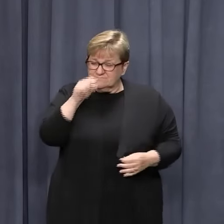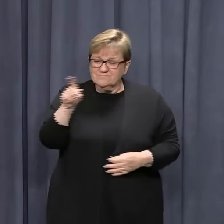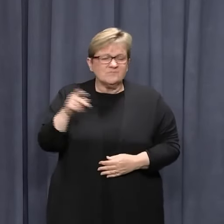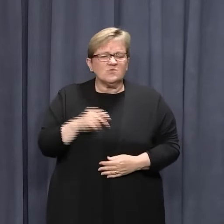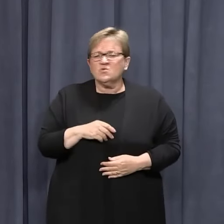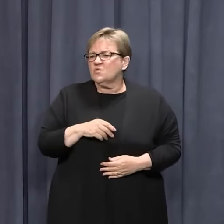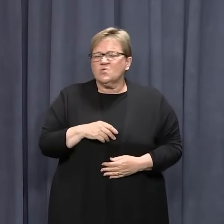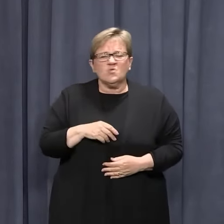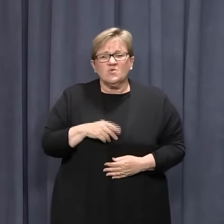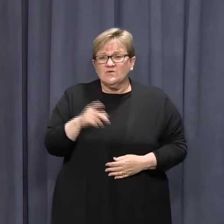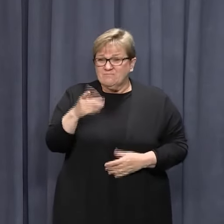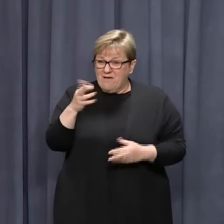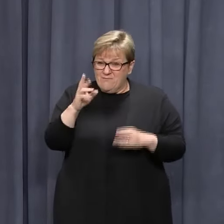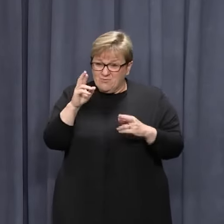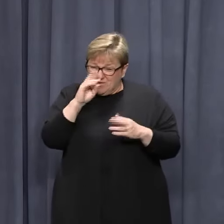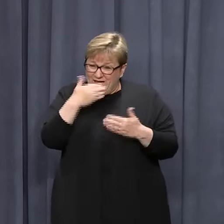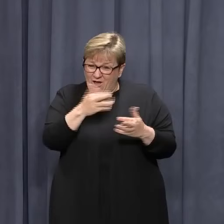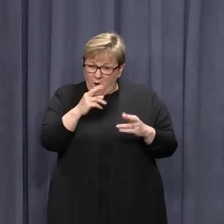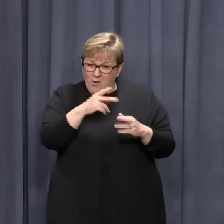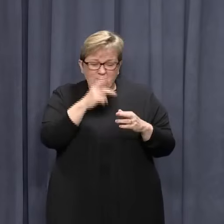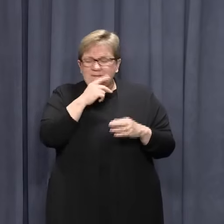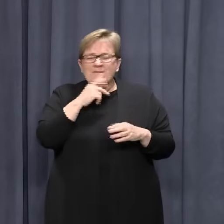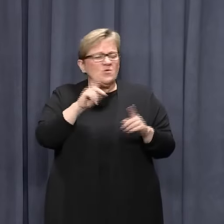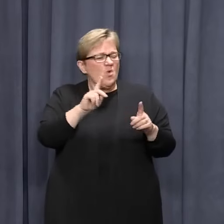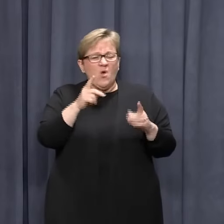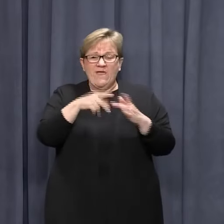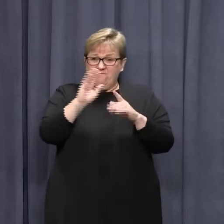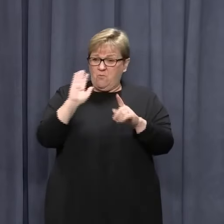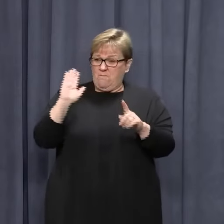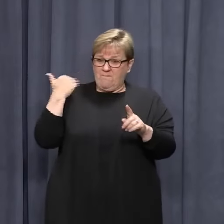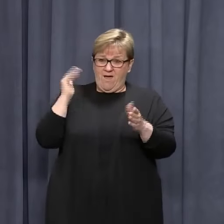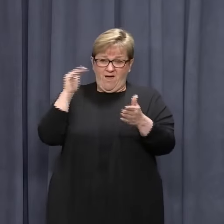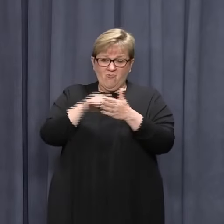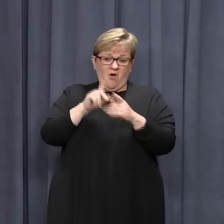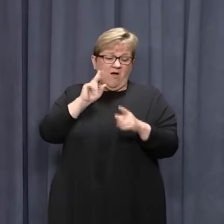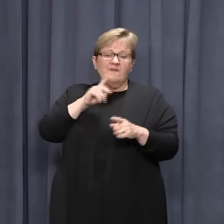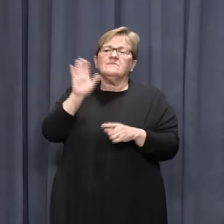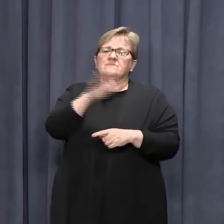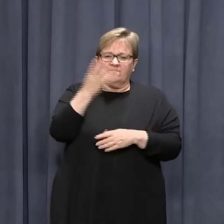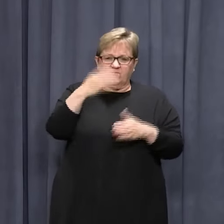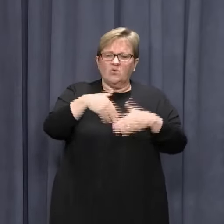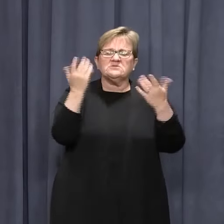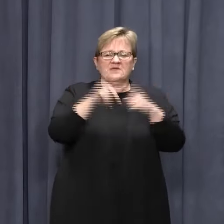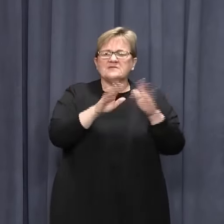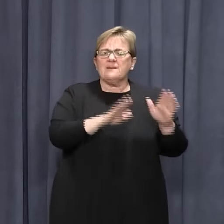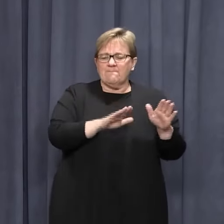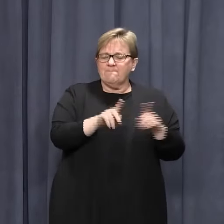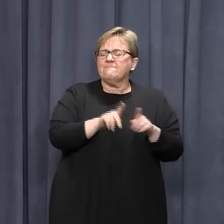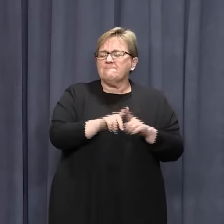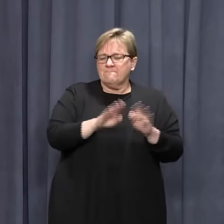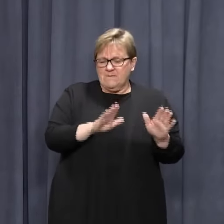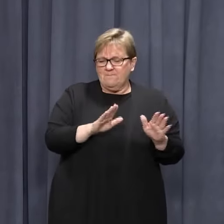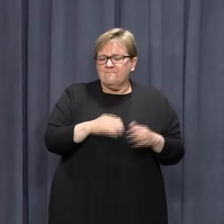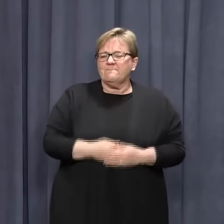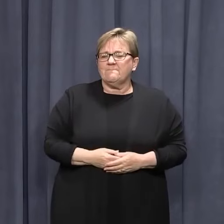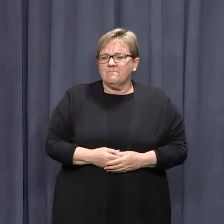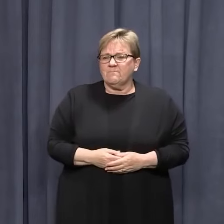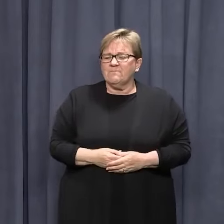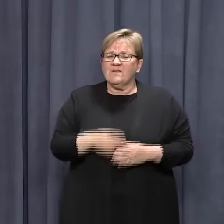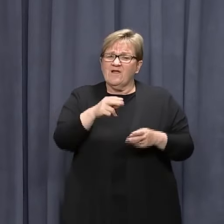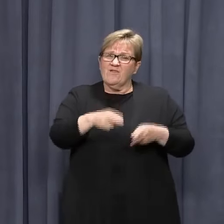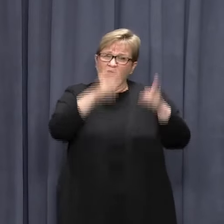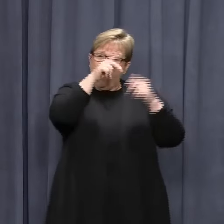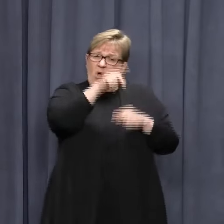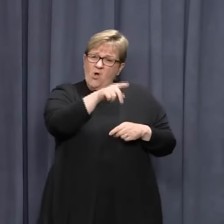No. Can you offer any hope for them? No. People will need to complete their quarantining. They will be in self-quarantine. The